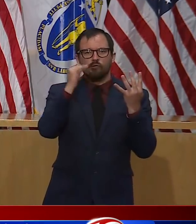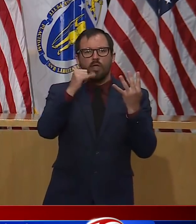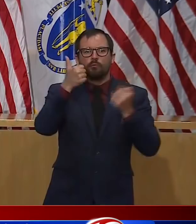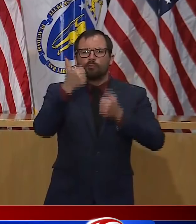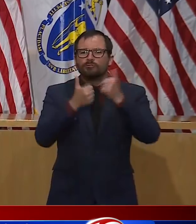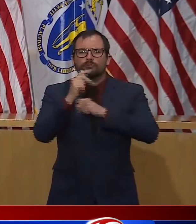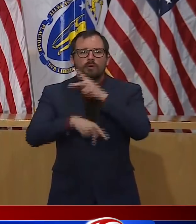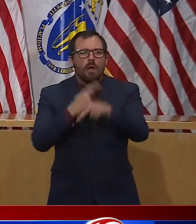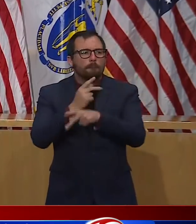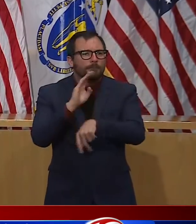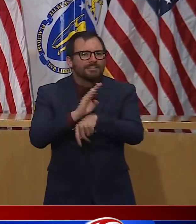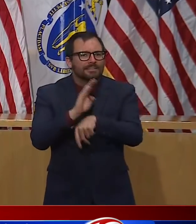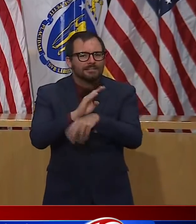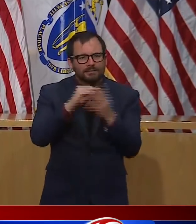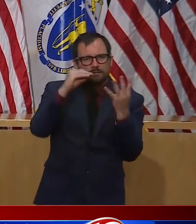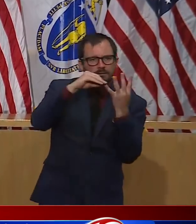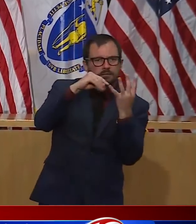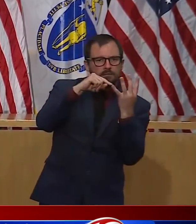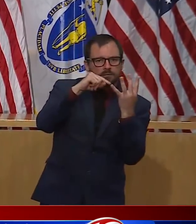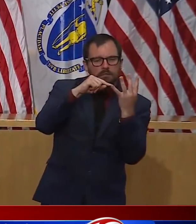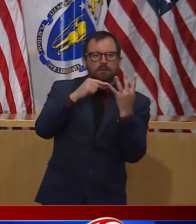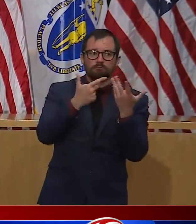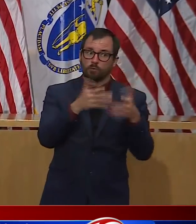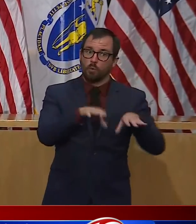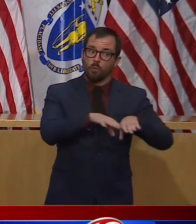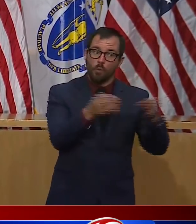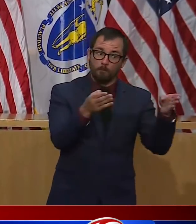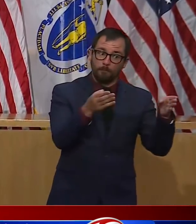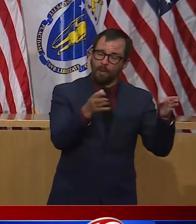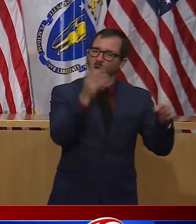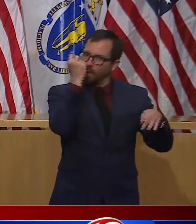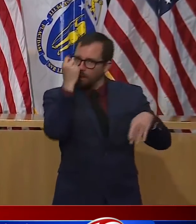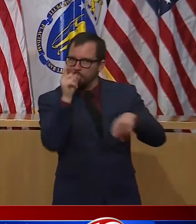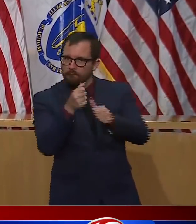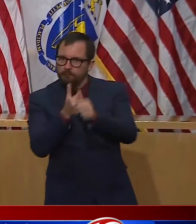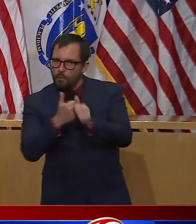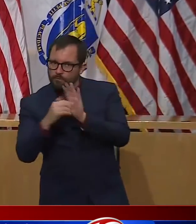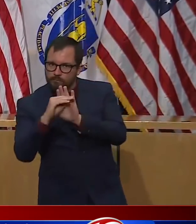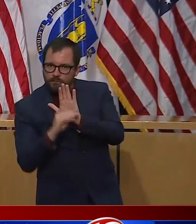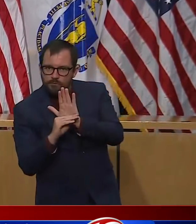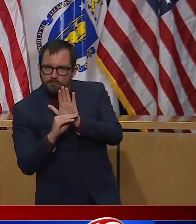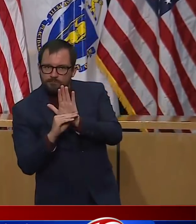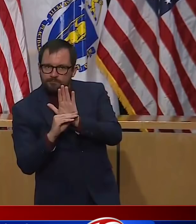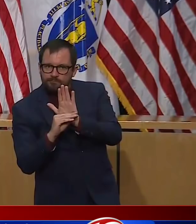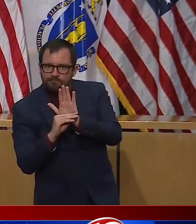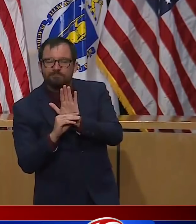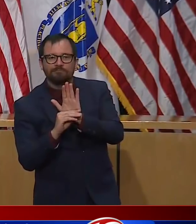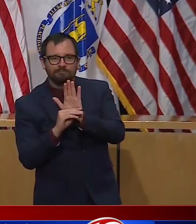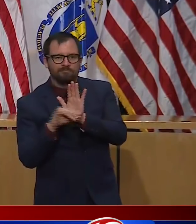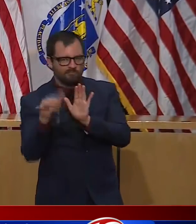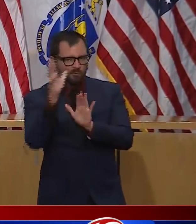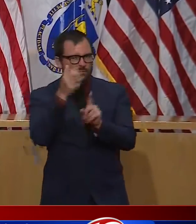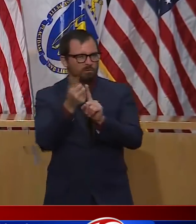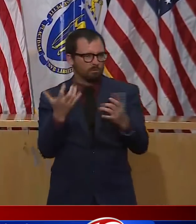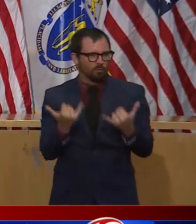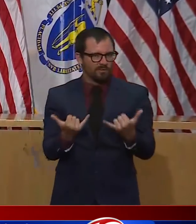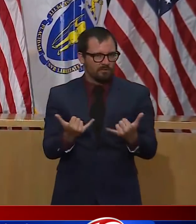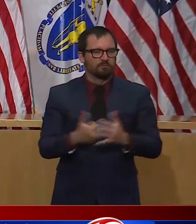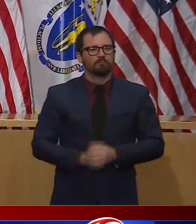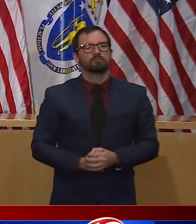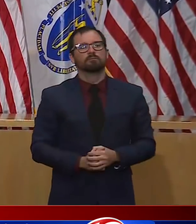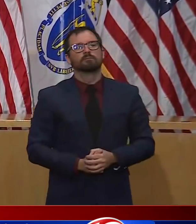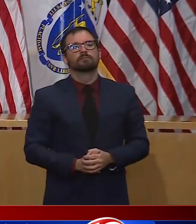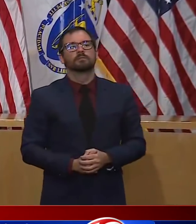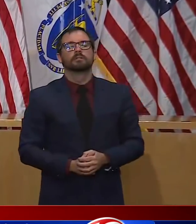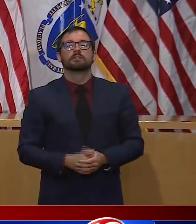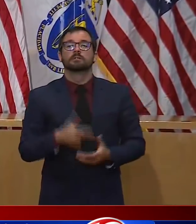These first steps, manufacturing and construction, provided these businesses follow the guidance we've